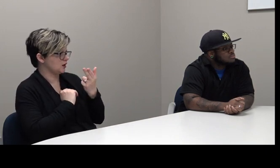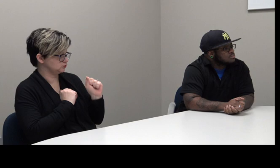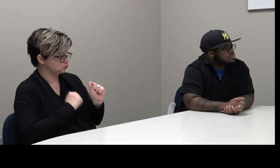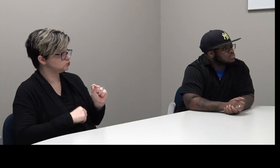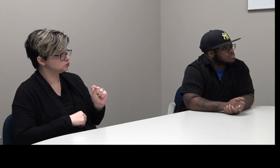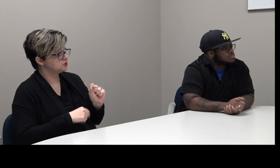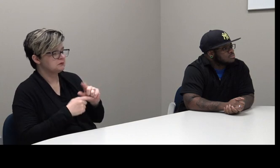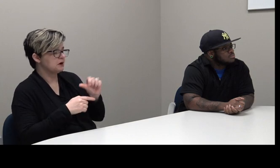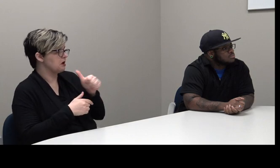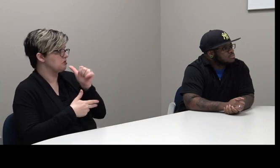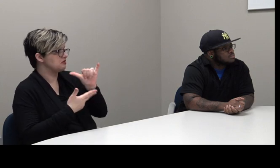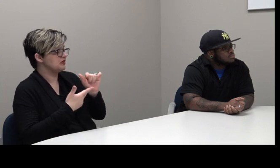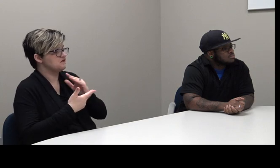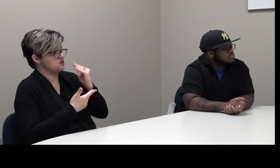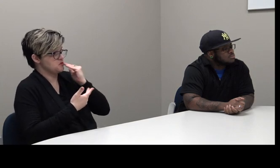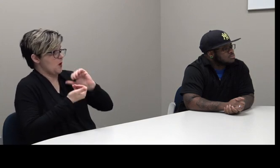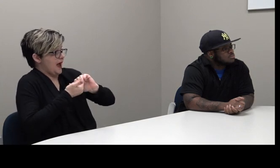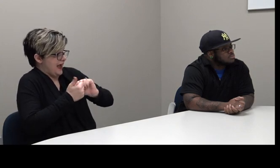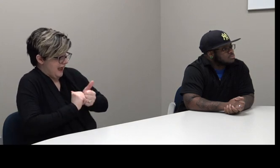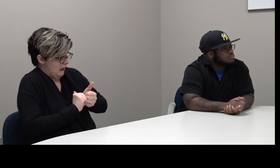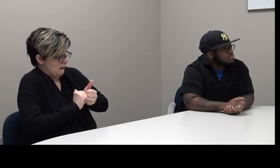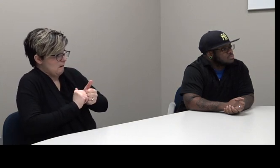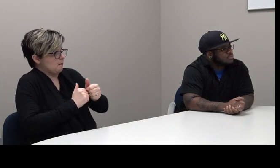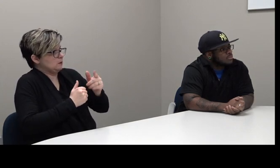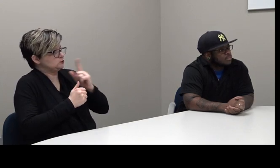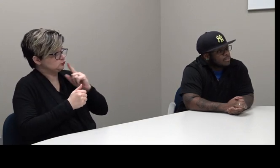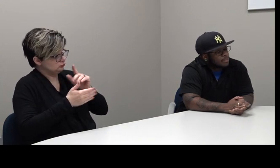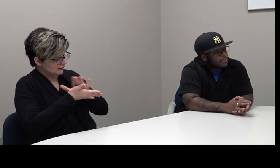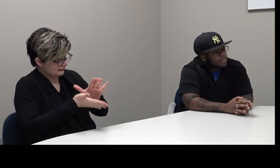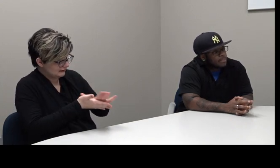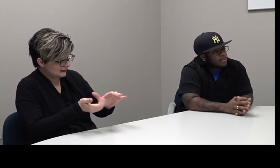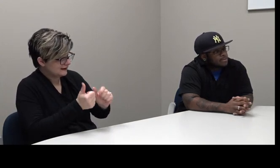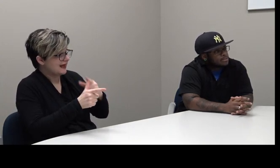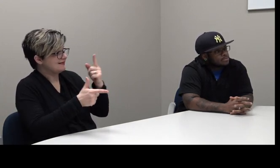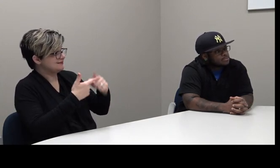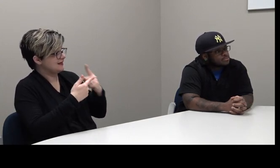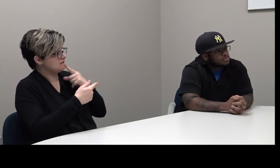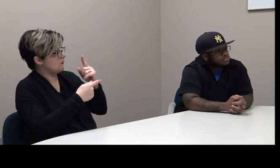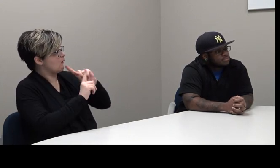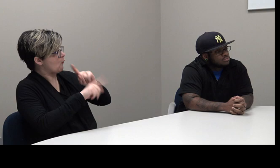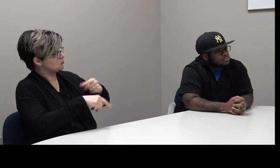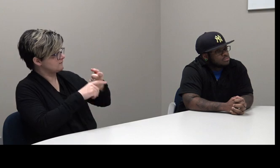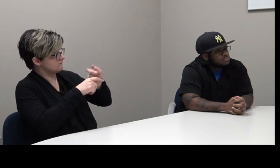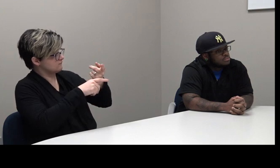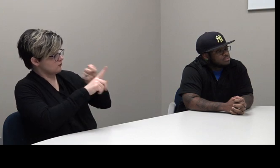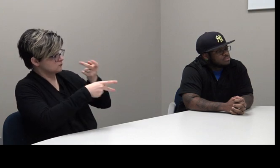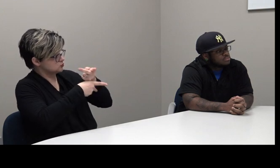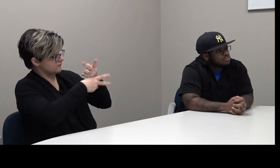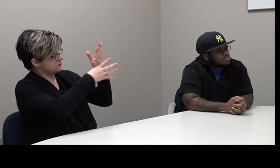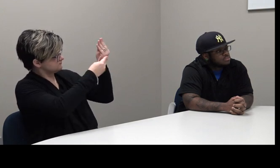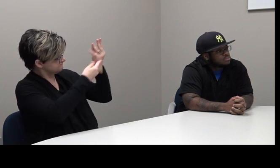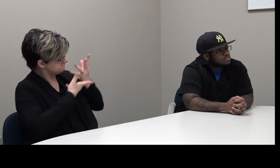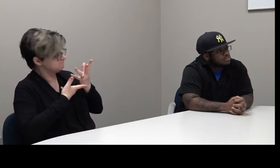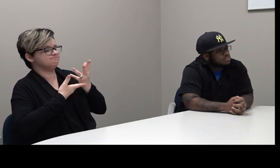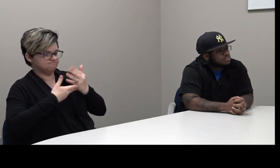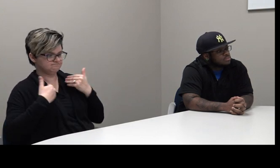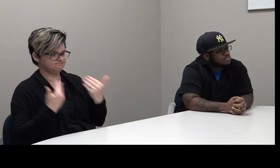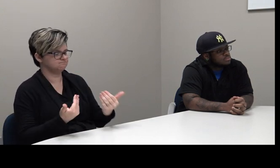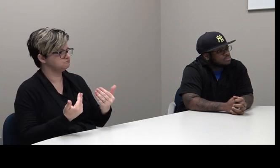But other than that, as long as you know how to clean and take direction, you should be fine. Okay.